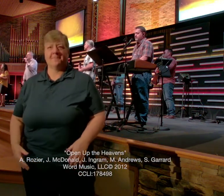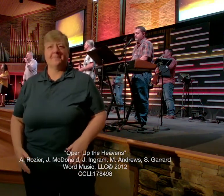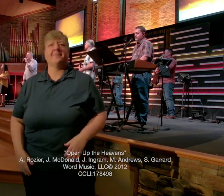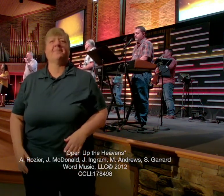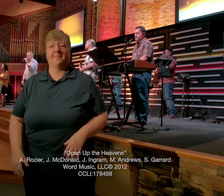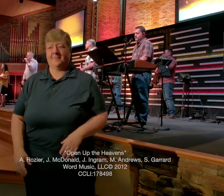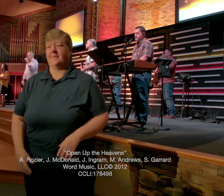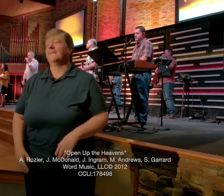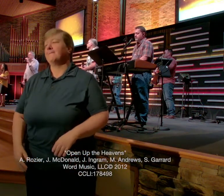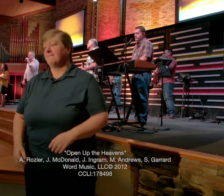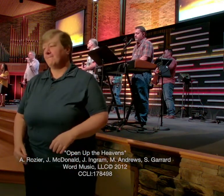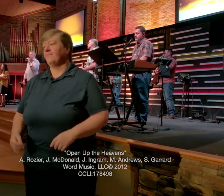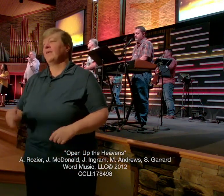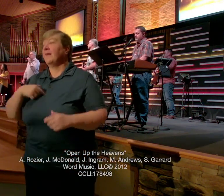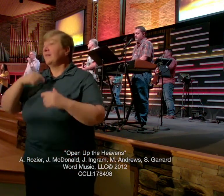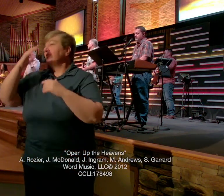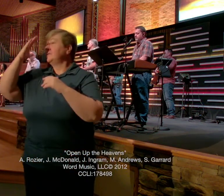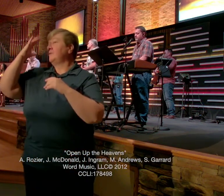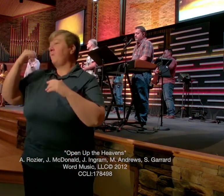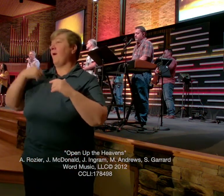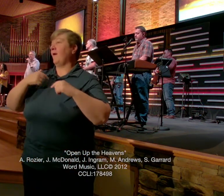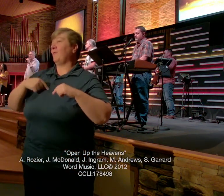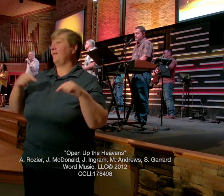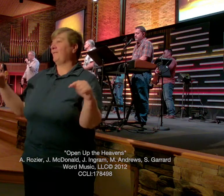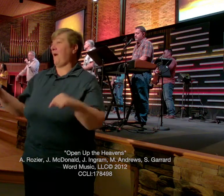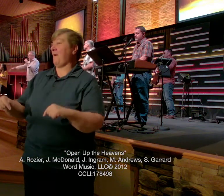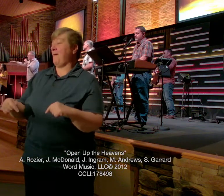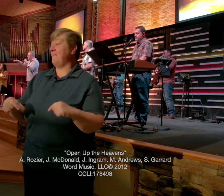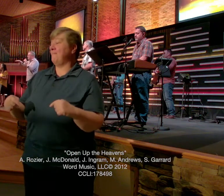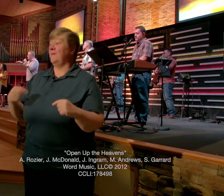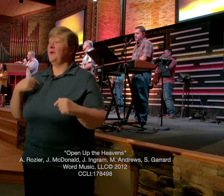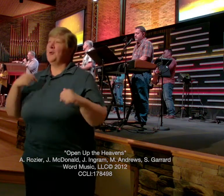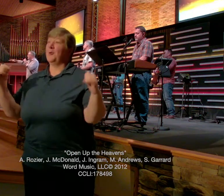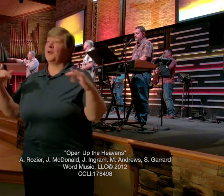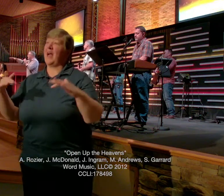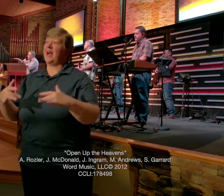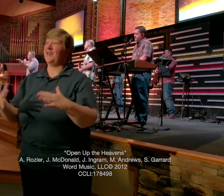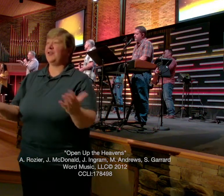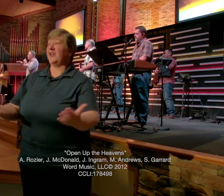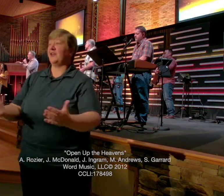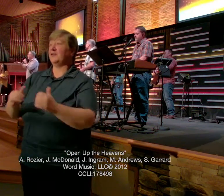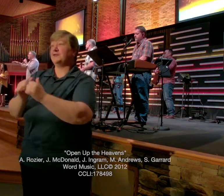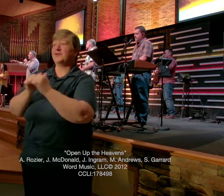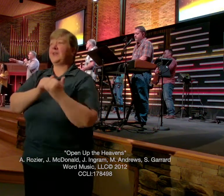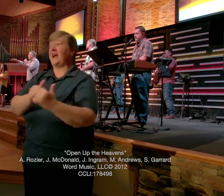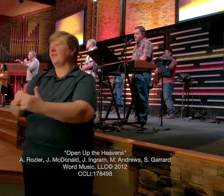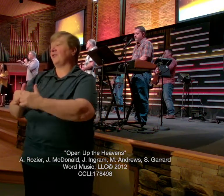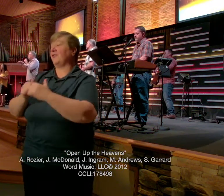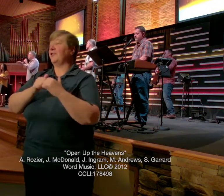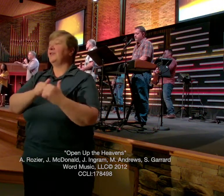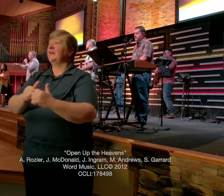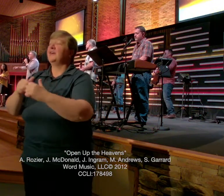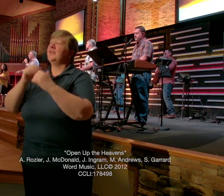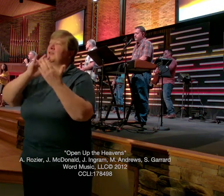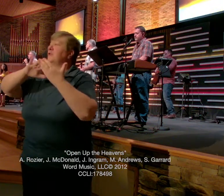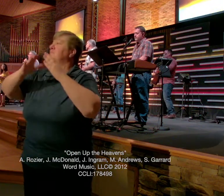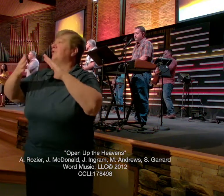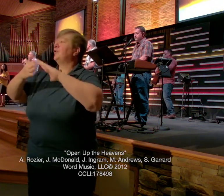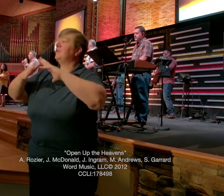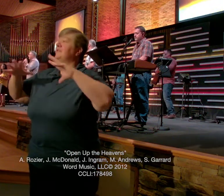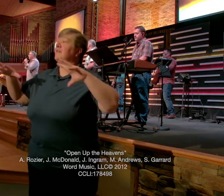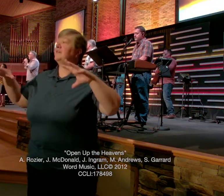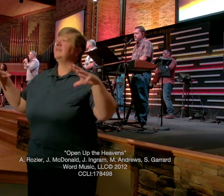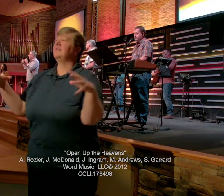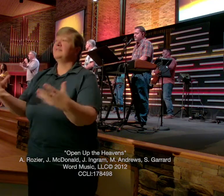This is why we've come. We've gathered together in community. To be